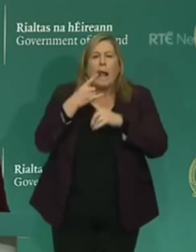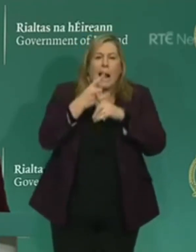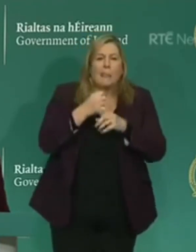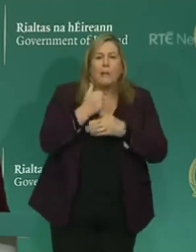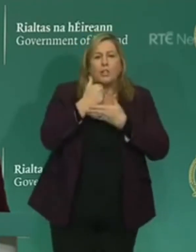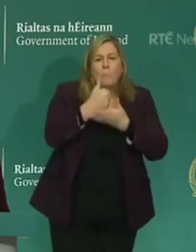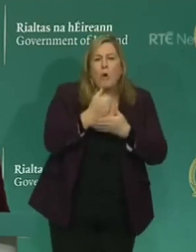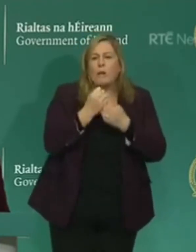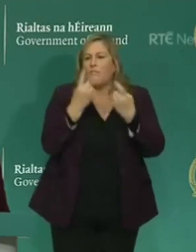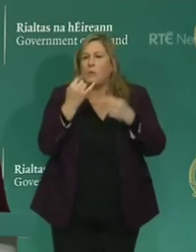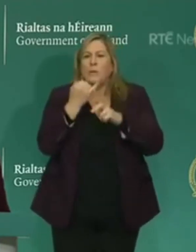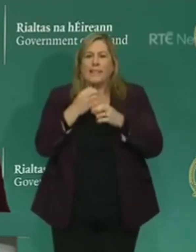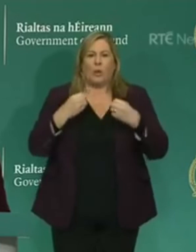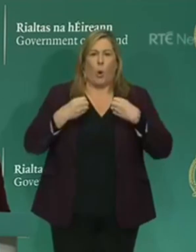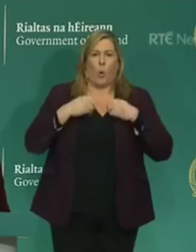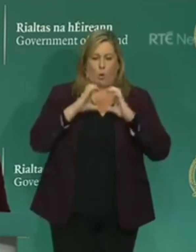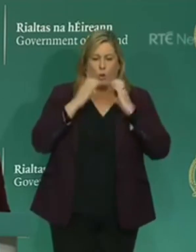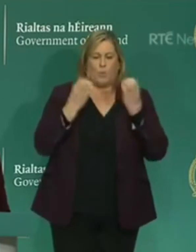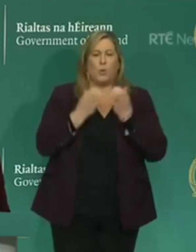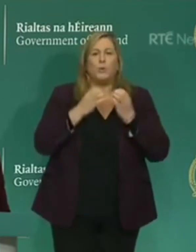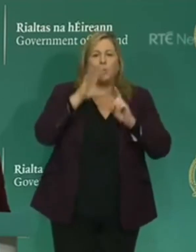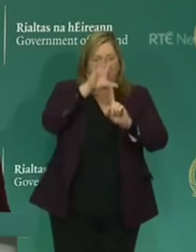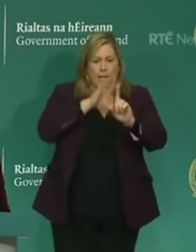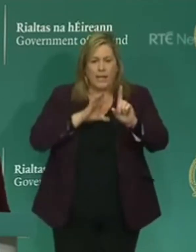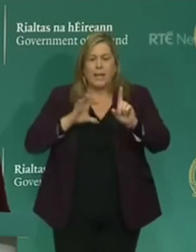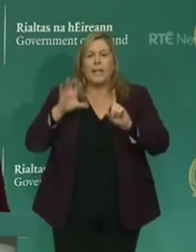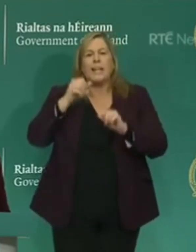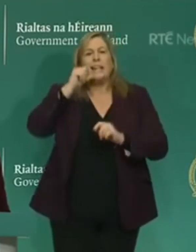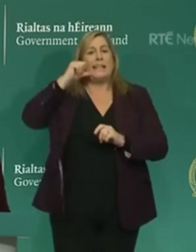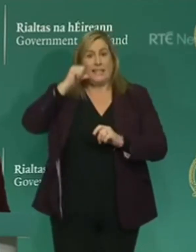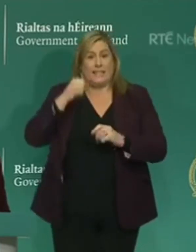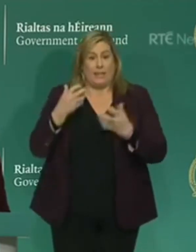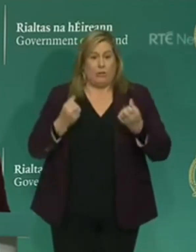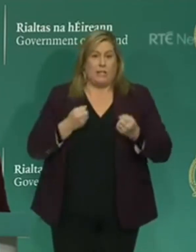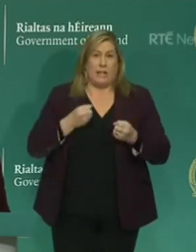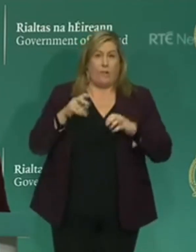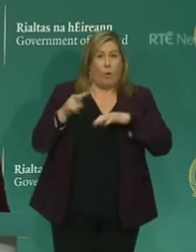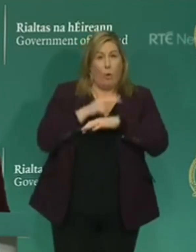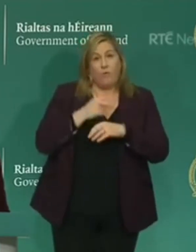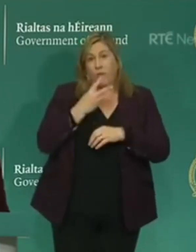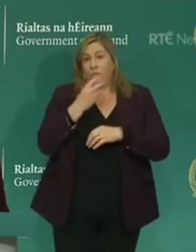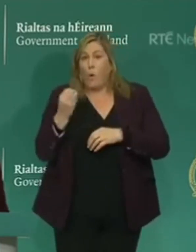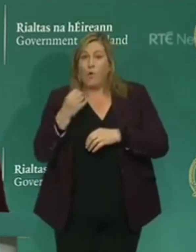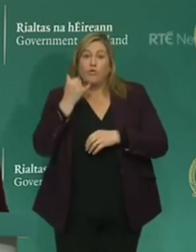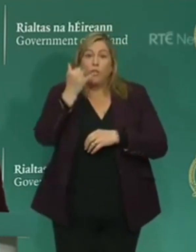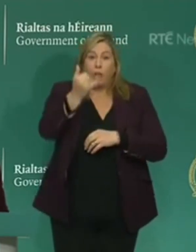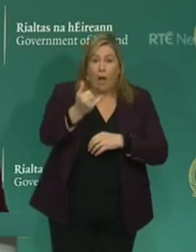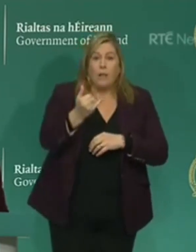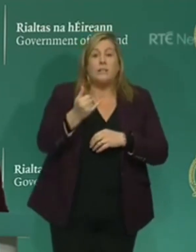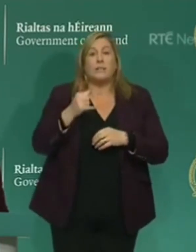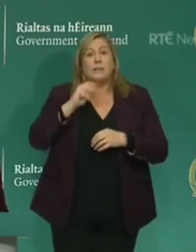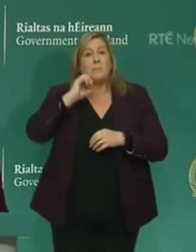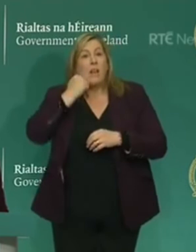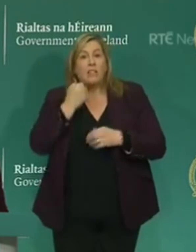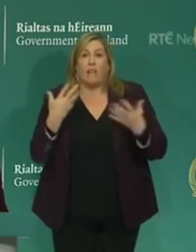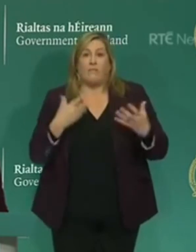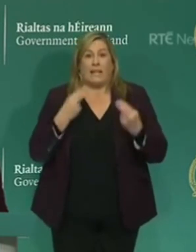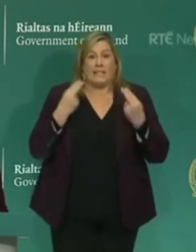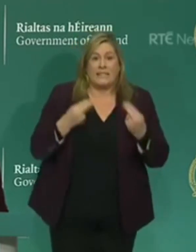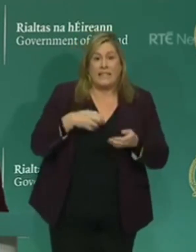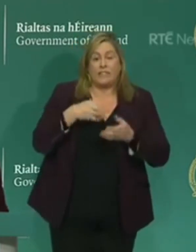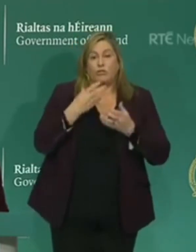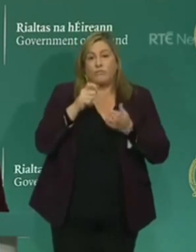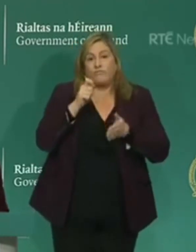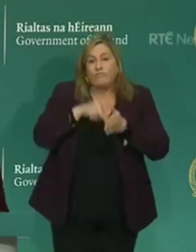communities around the country. Yesterday they received over 400 calls nationally on issues such as the collection and delivery of items like